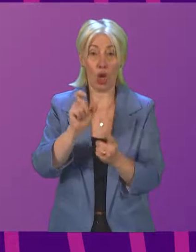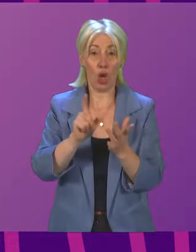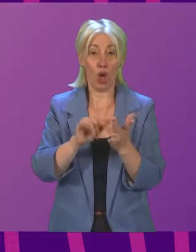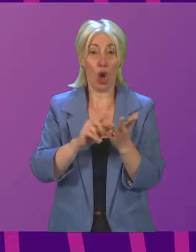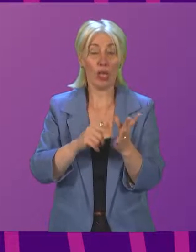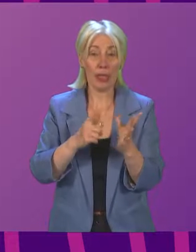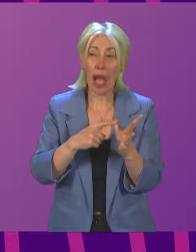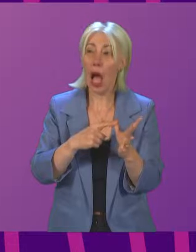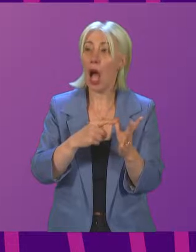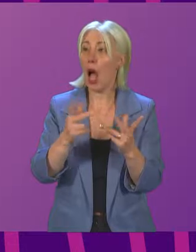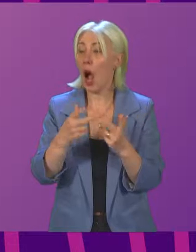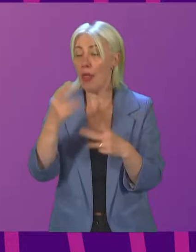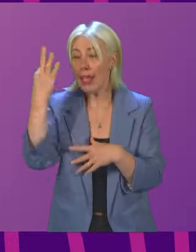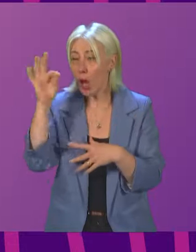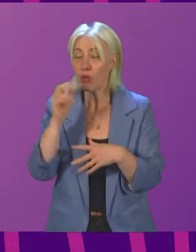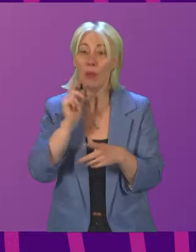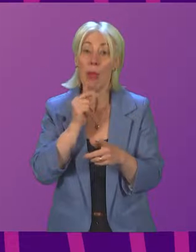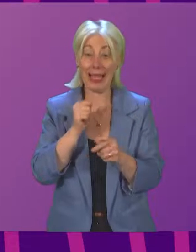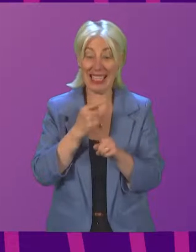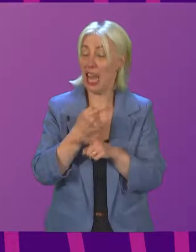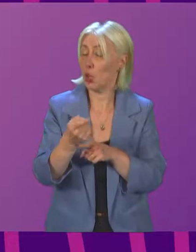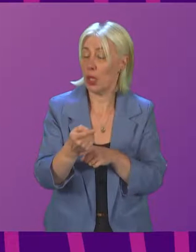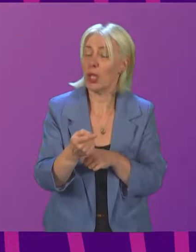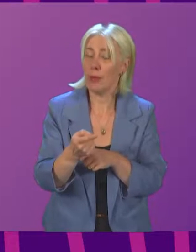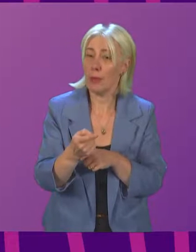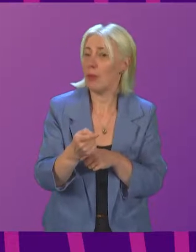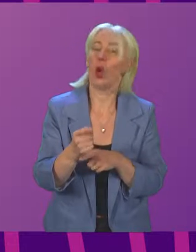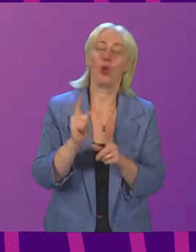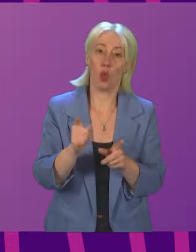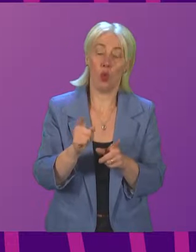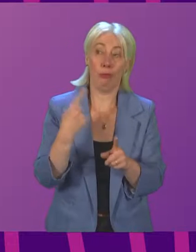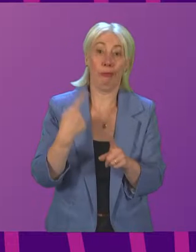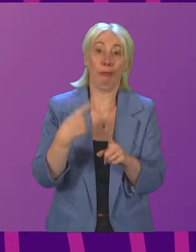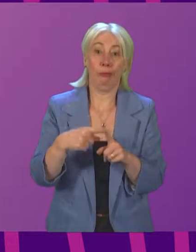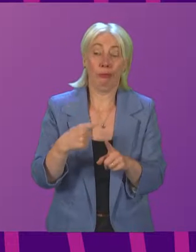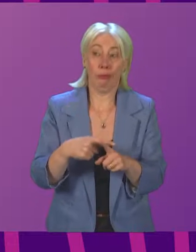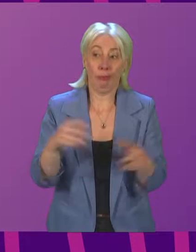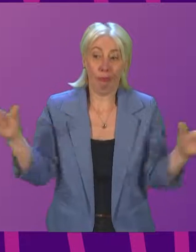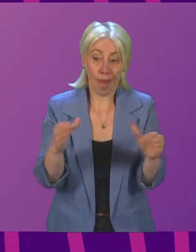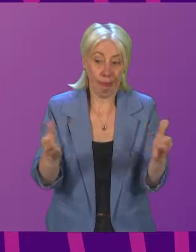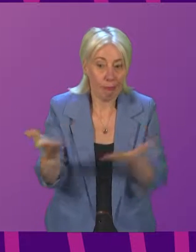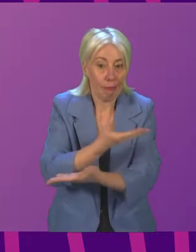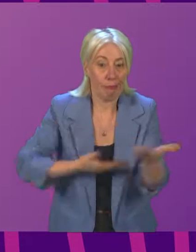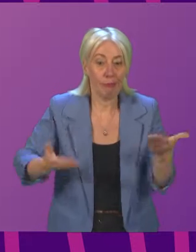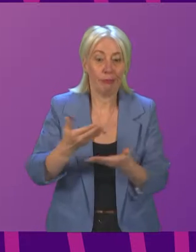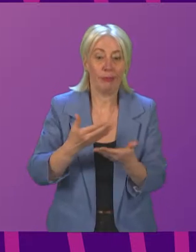some specific local authorities just next week. This will be one of the – you know, finding a fast solution